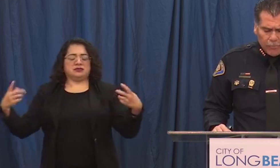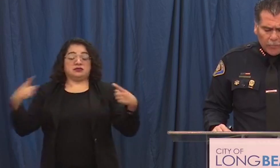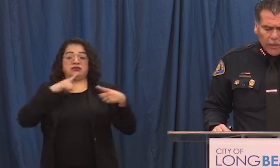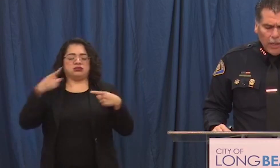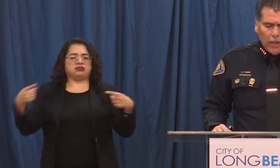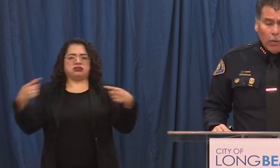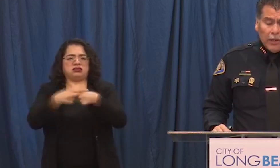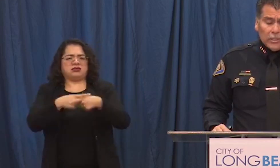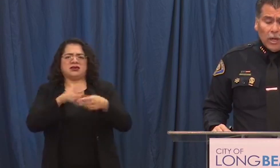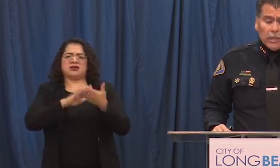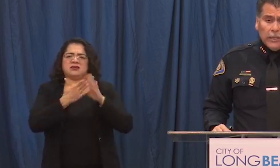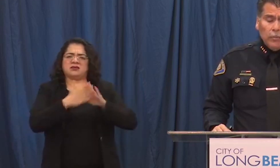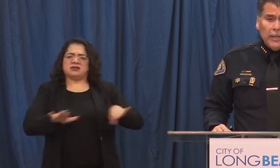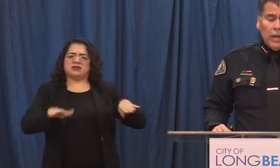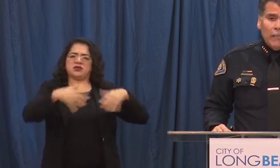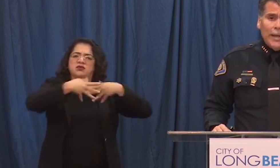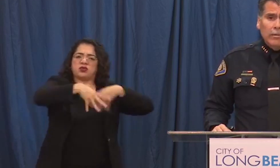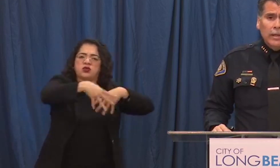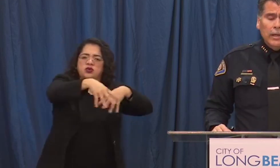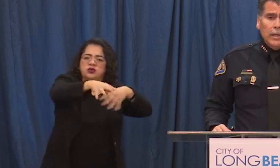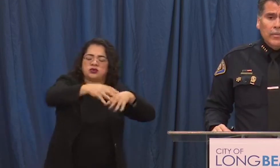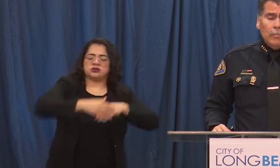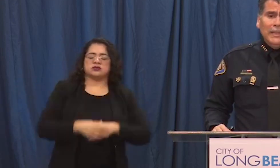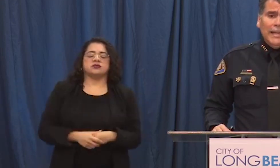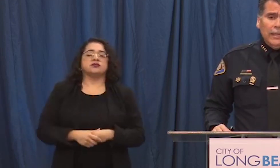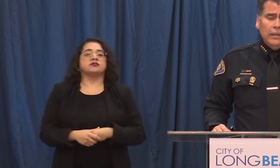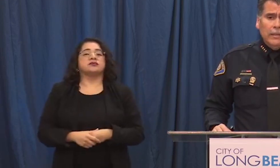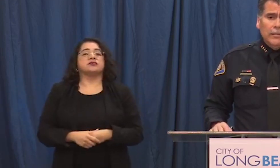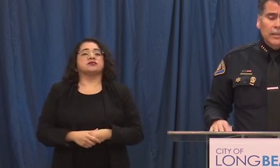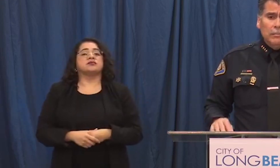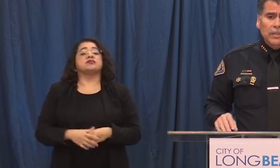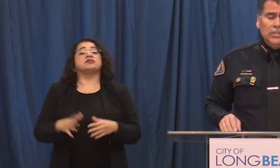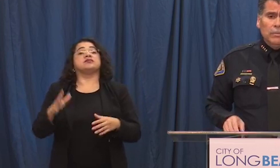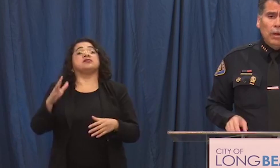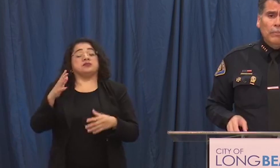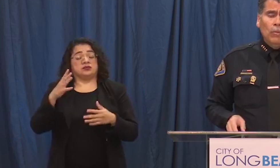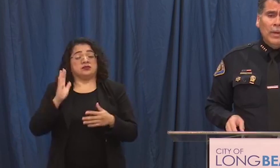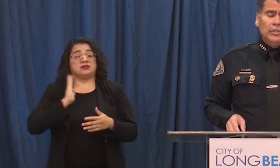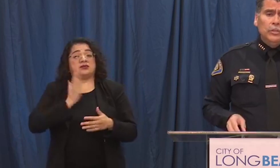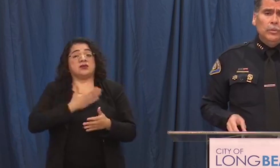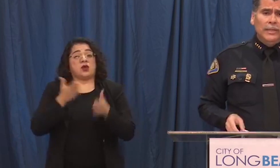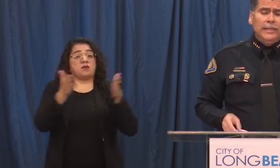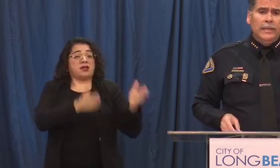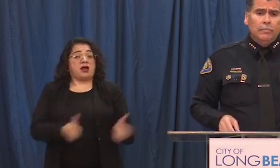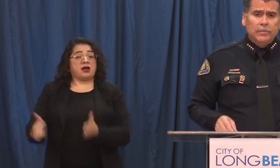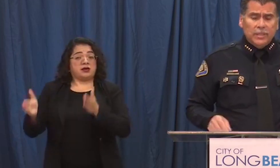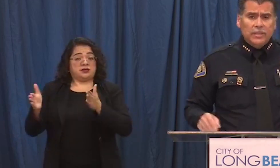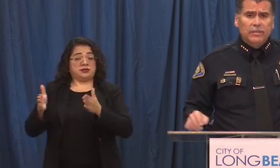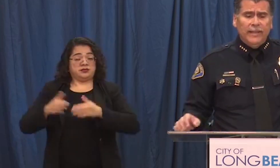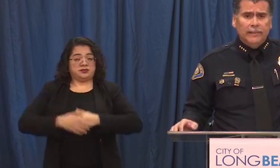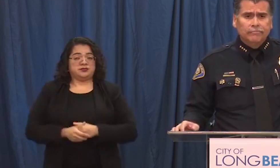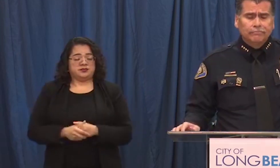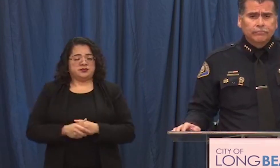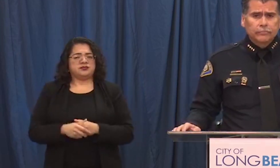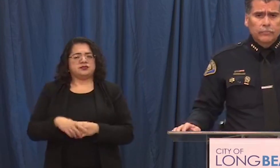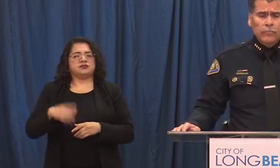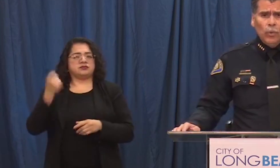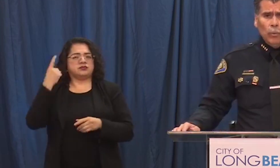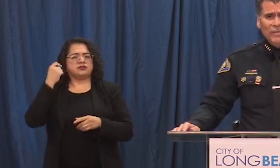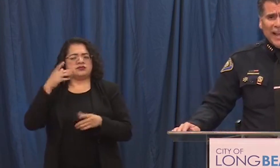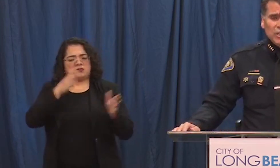yesterday. I wanted to talk a little bit about the planning that the police department went to leading up to this event.